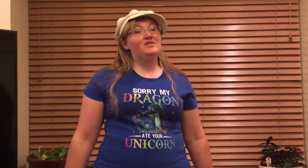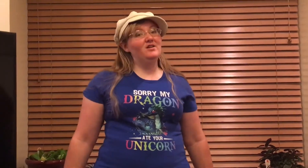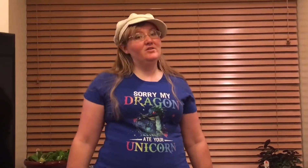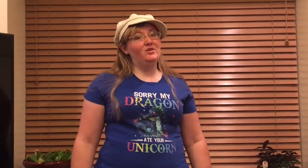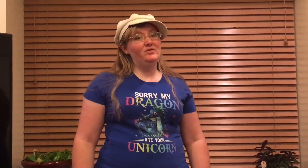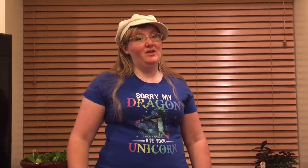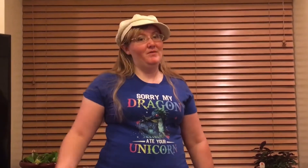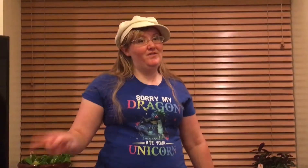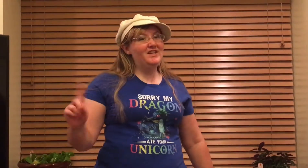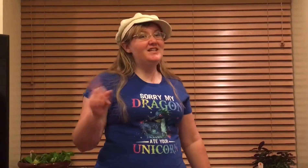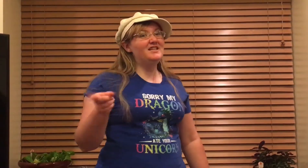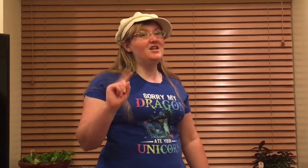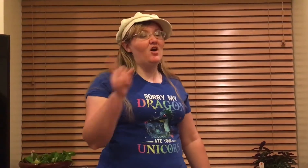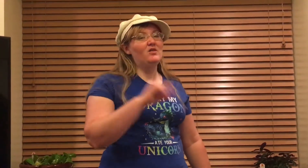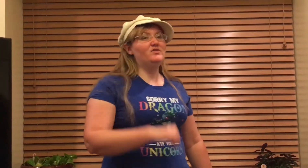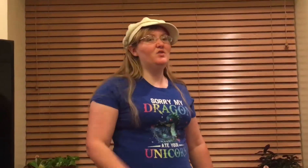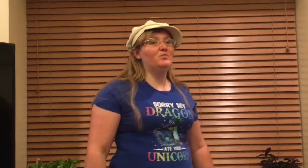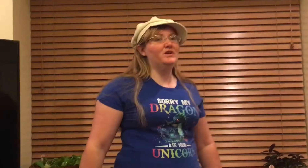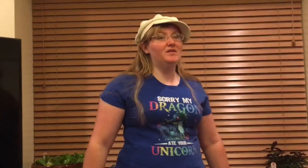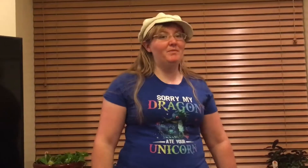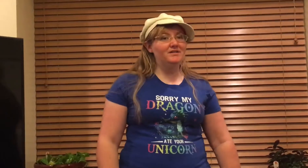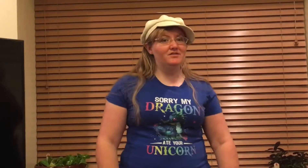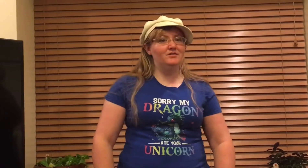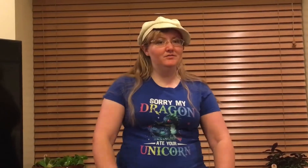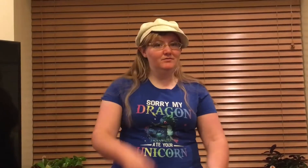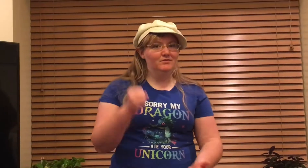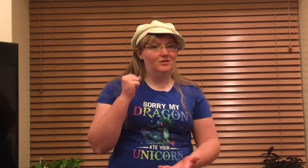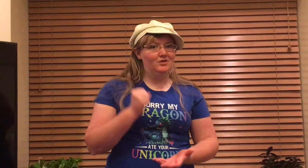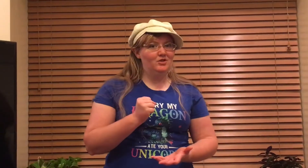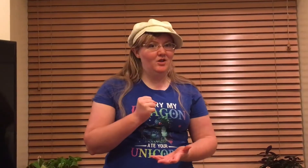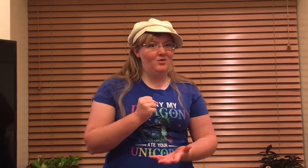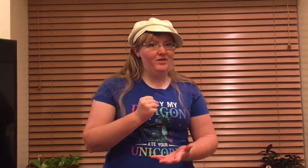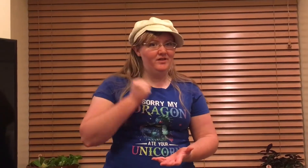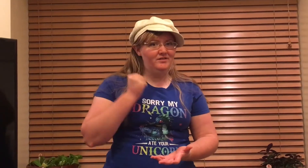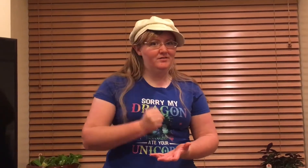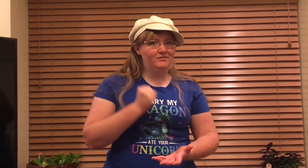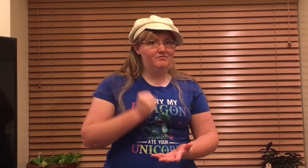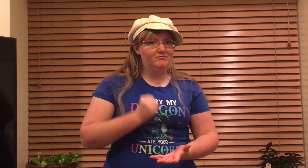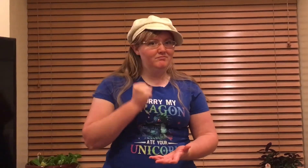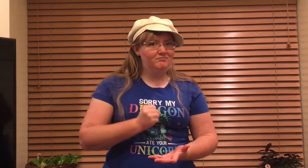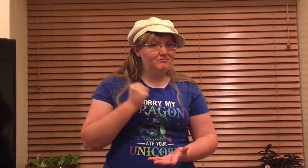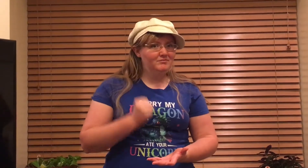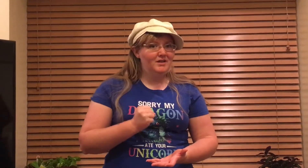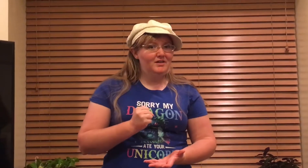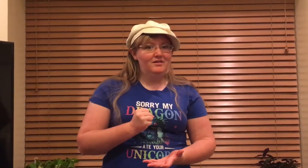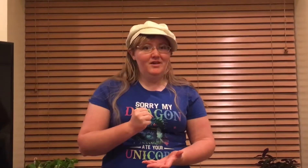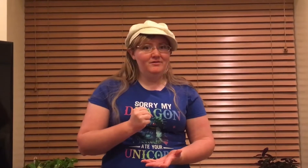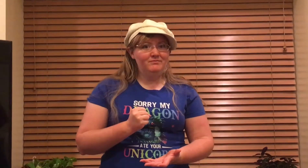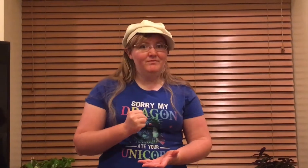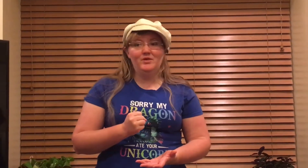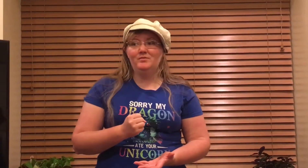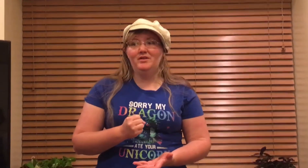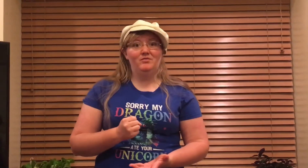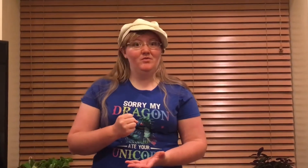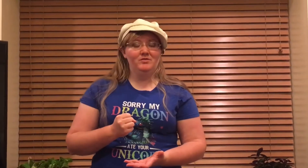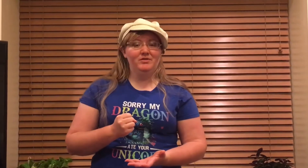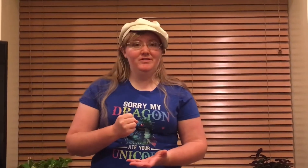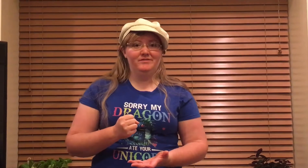daughter told them if he didn't also bring the pestle to go with it, then he would be thrown in prison.